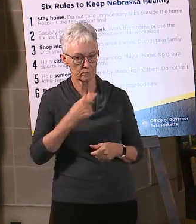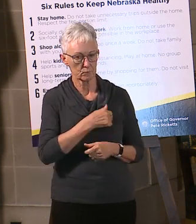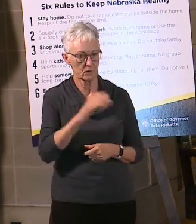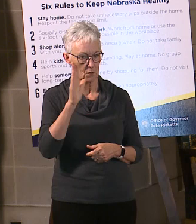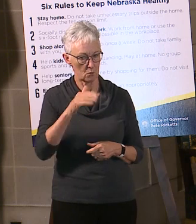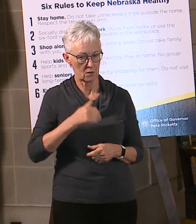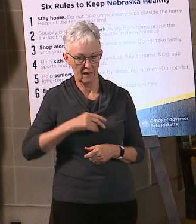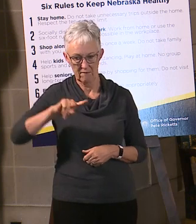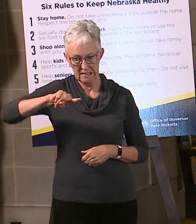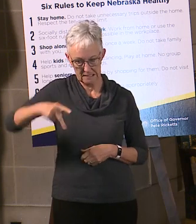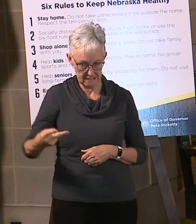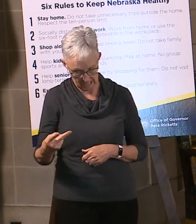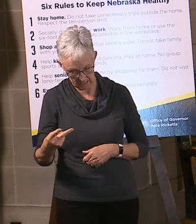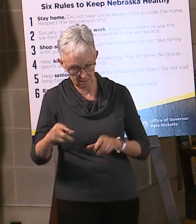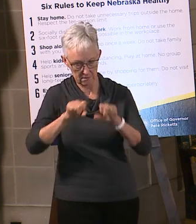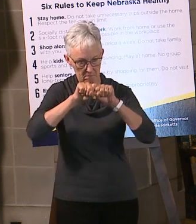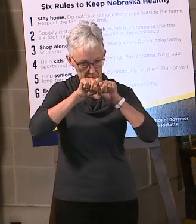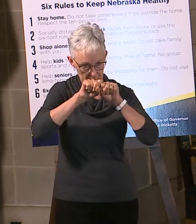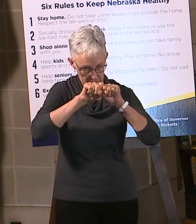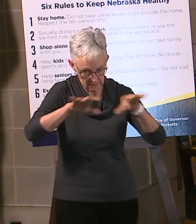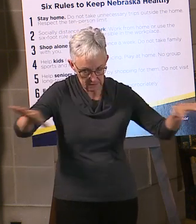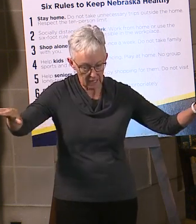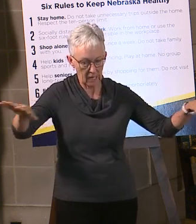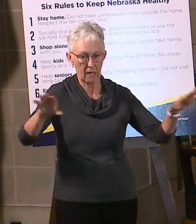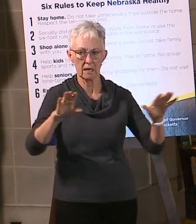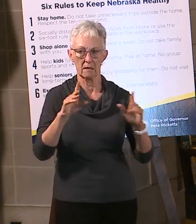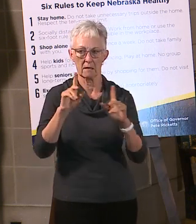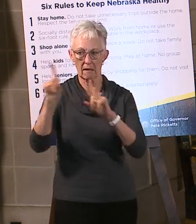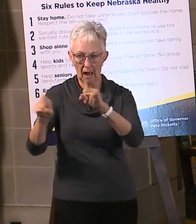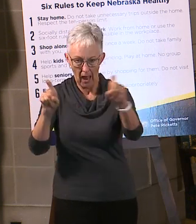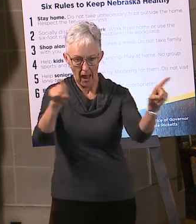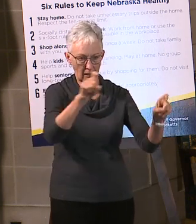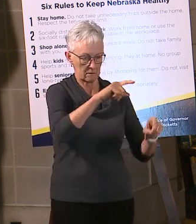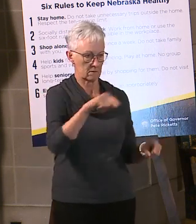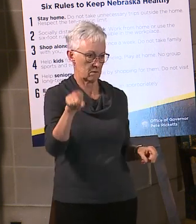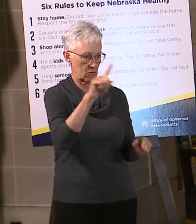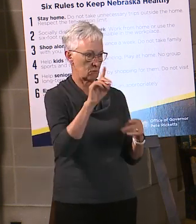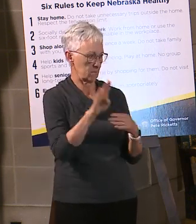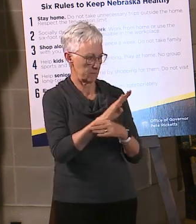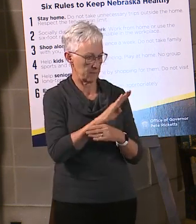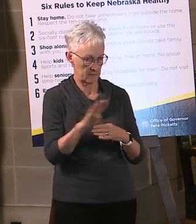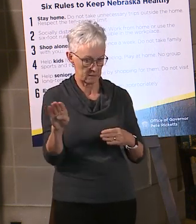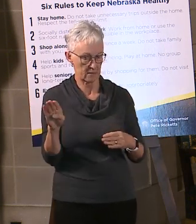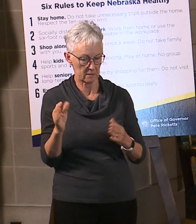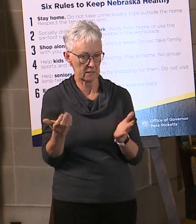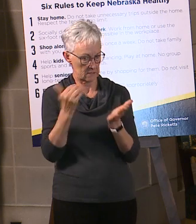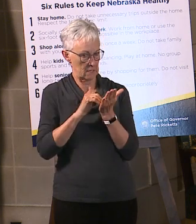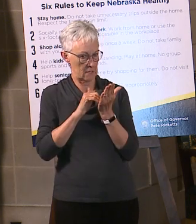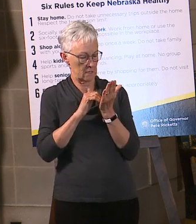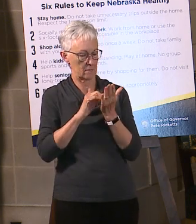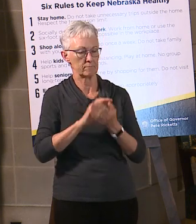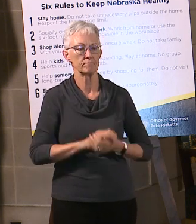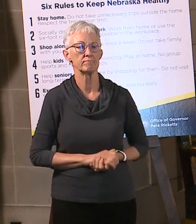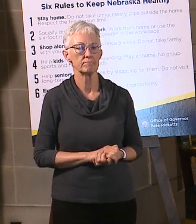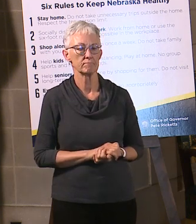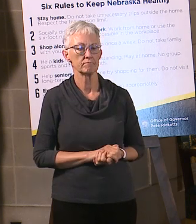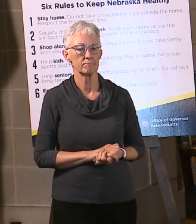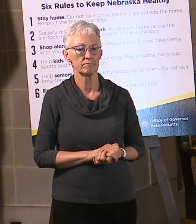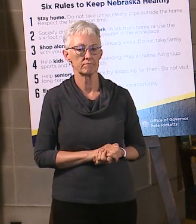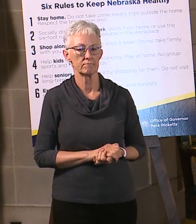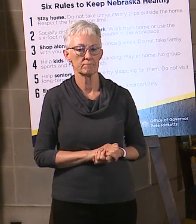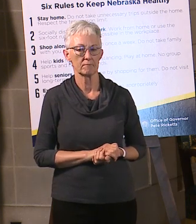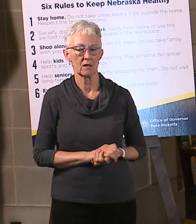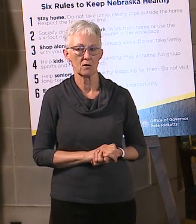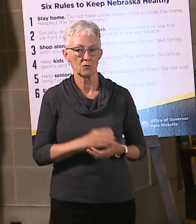second survey of the organizations that indicated their willingness to participate. The information in subsequent